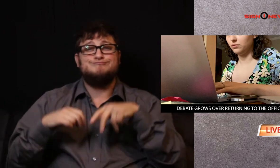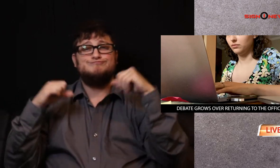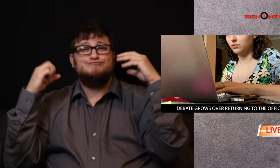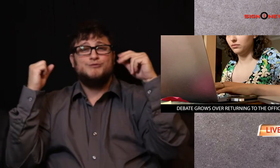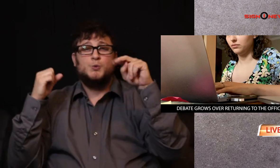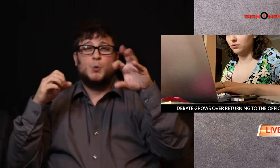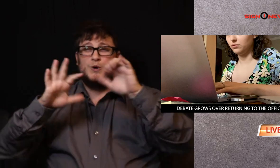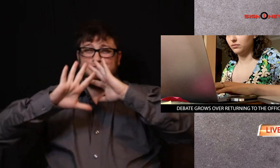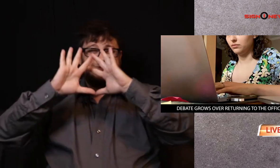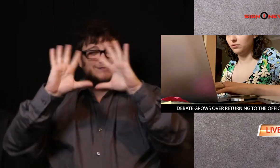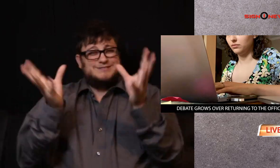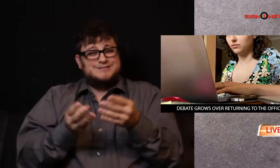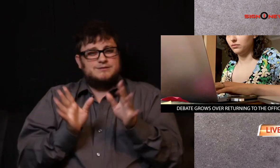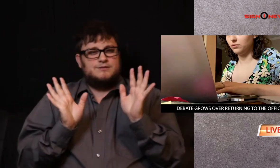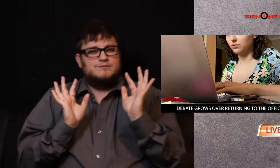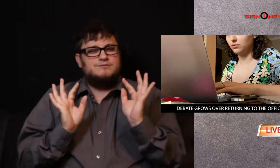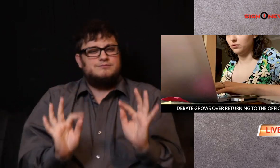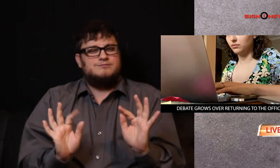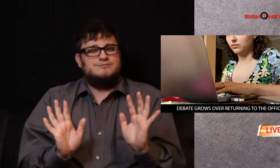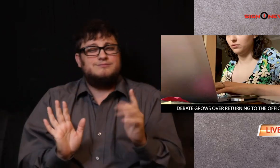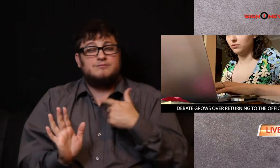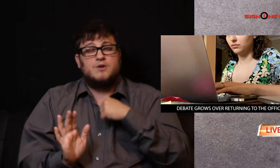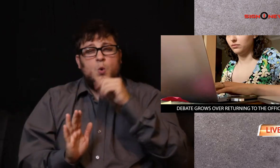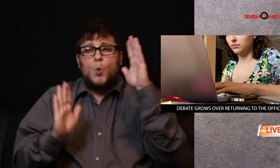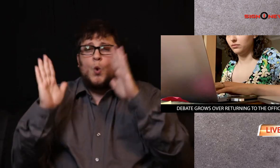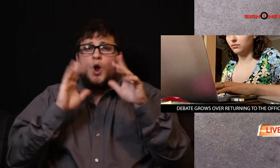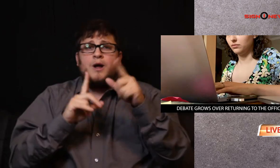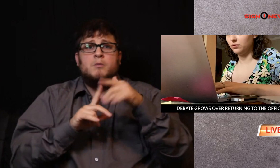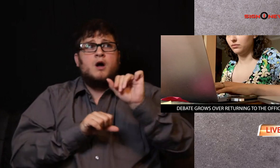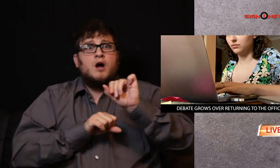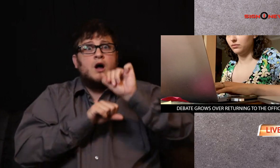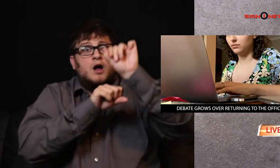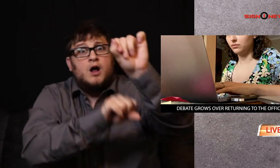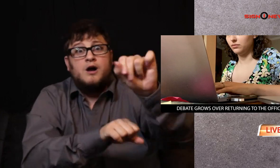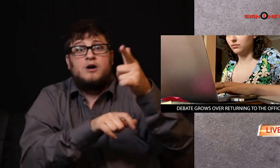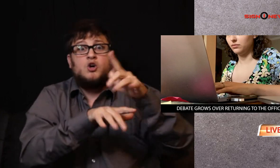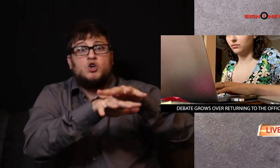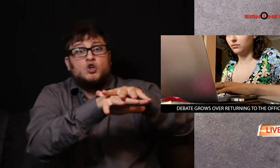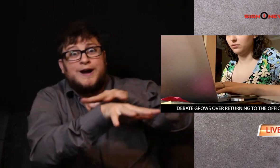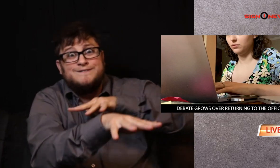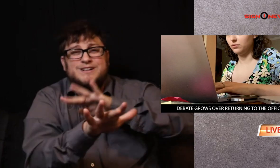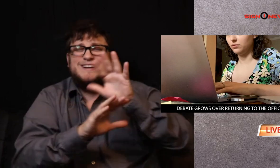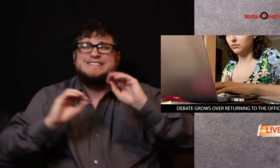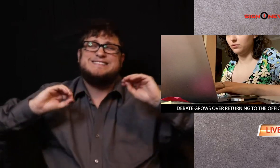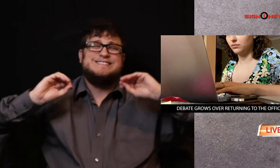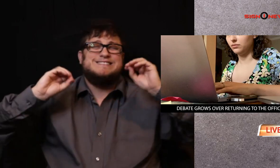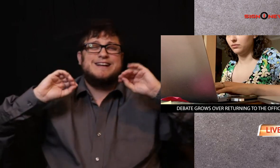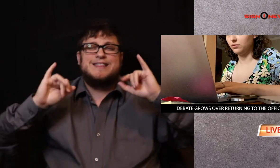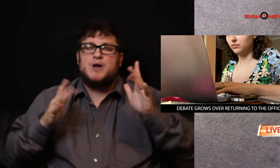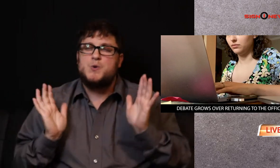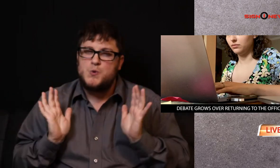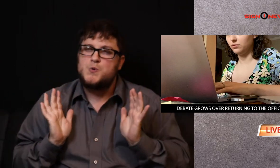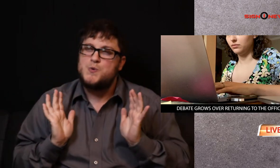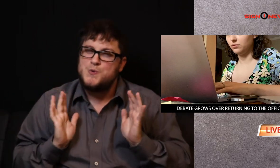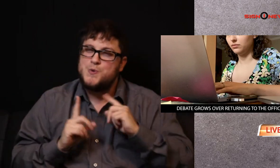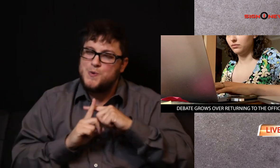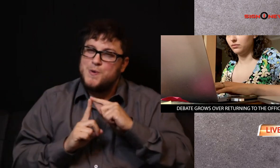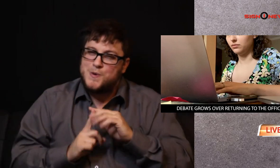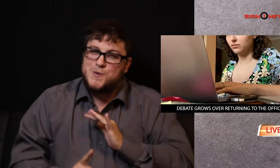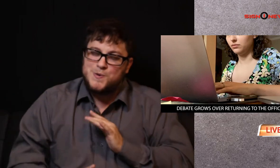for broadcasting. It's been great. It's don't have to worry about getting in my car, getting stuck in traffic. That's